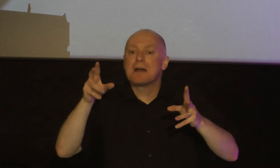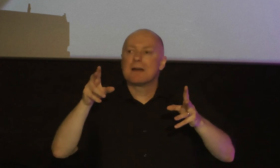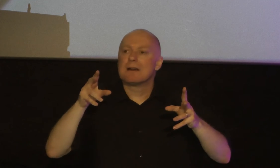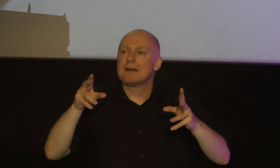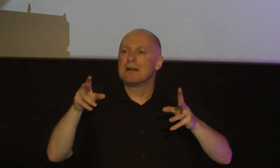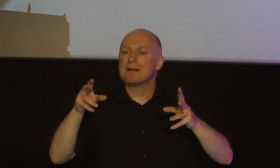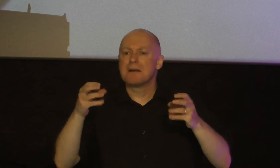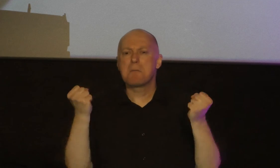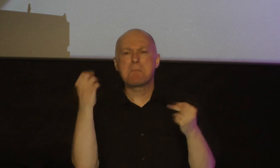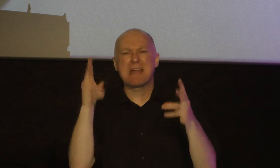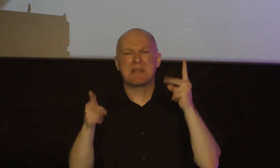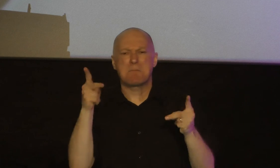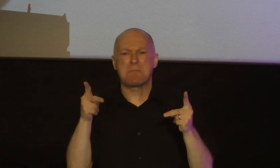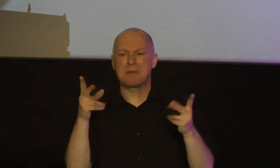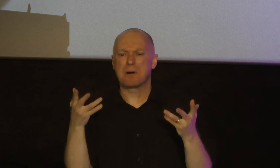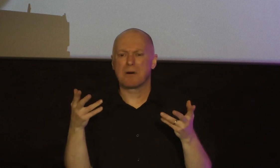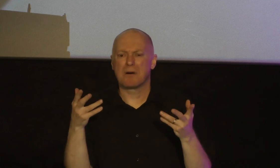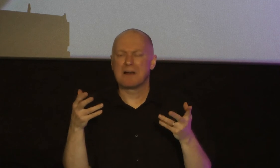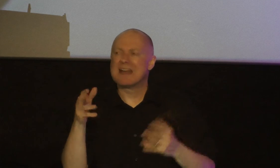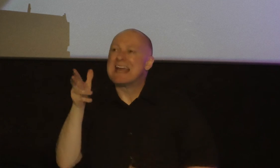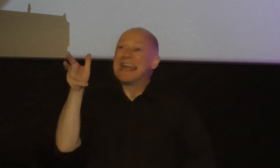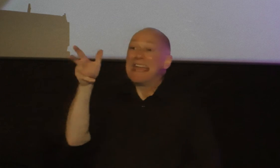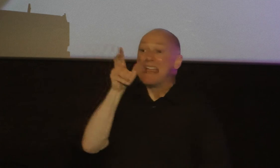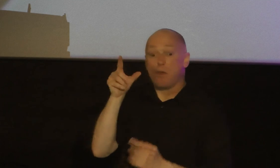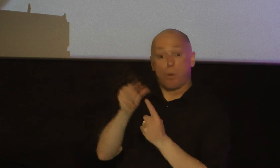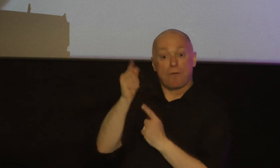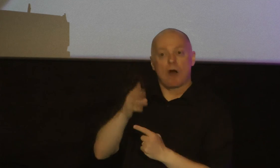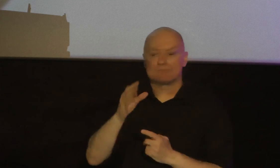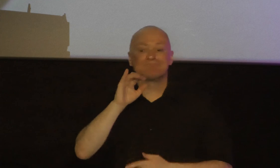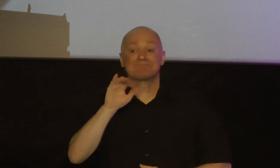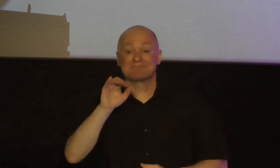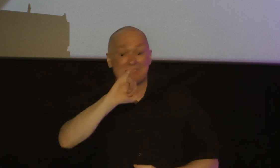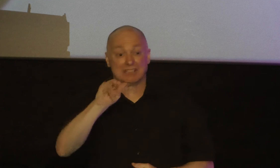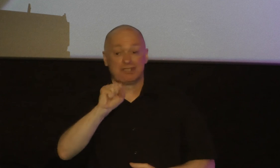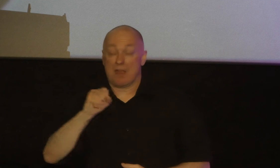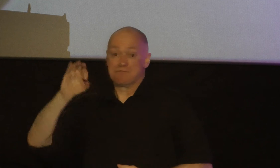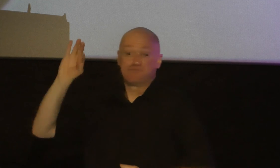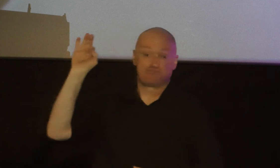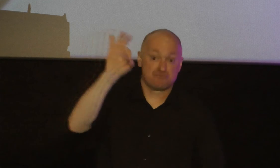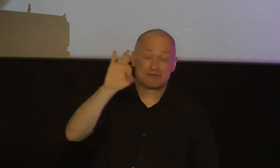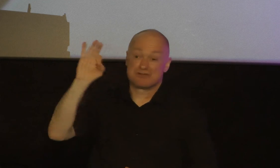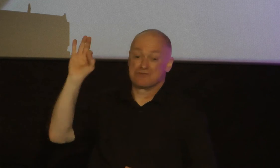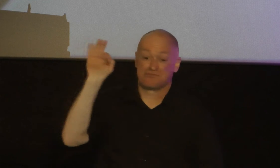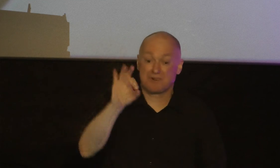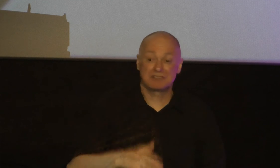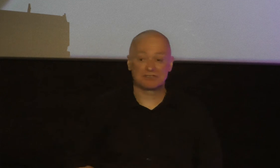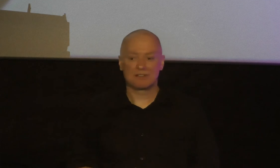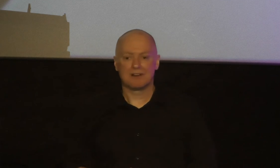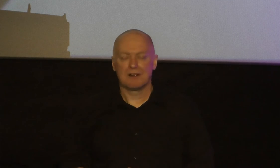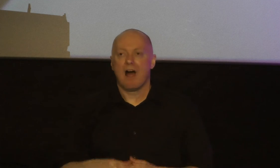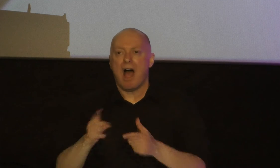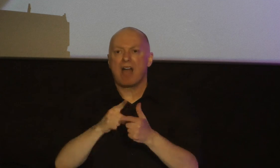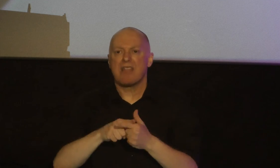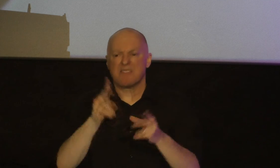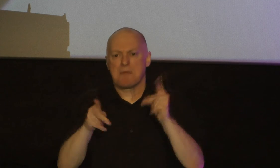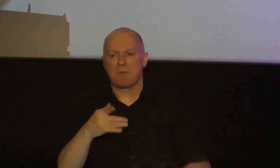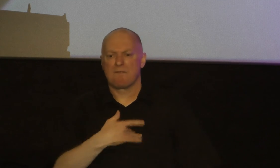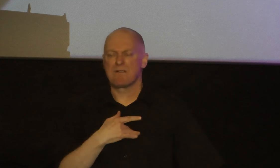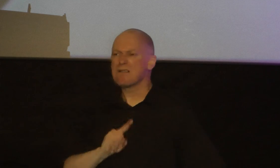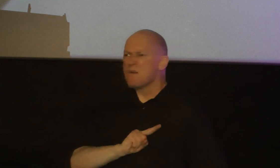inwardly at a message that was preached or a passage of scripture that was read something that came upon them and cut them and convicted